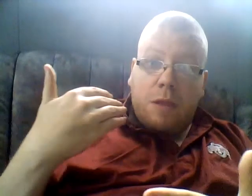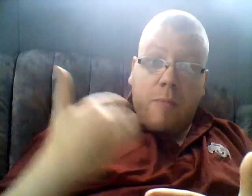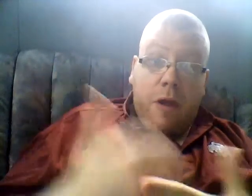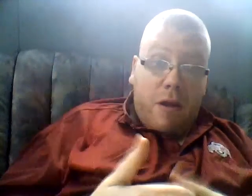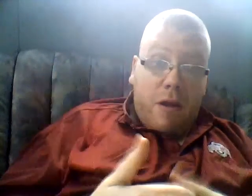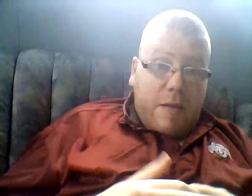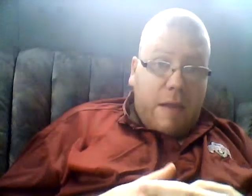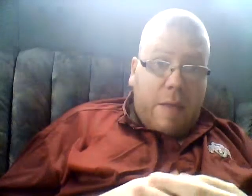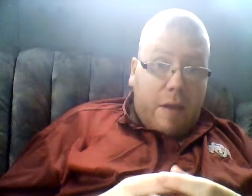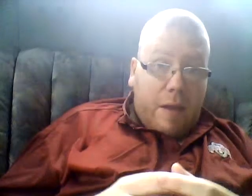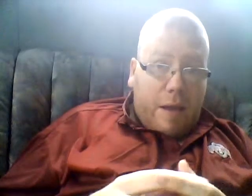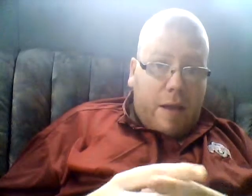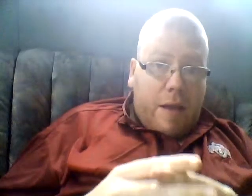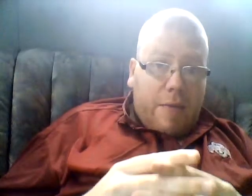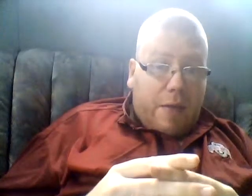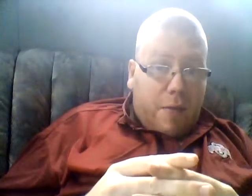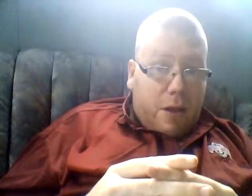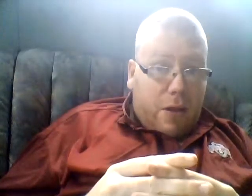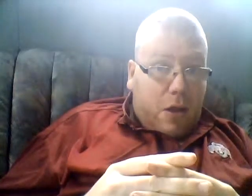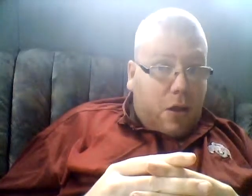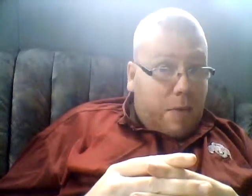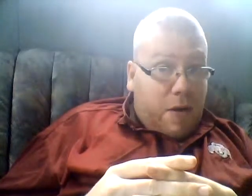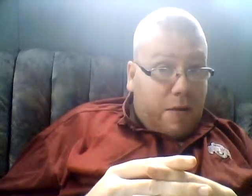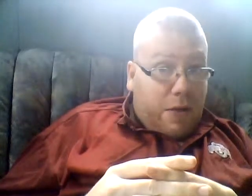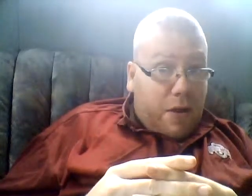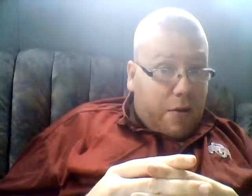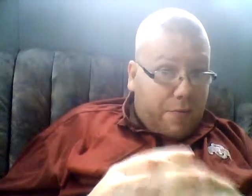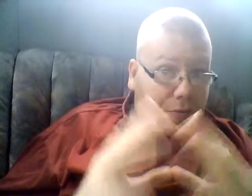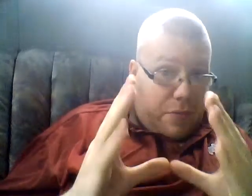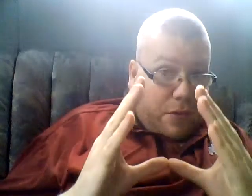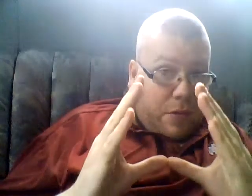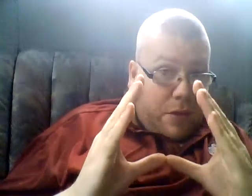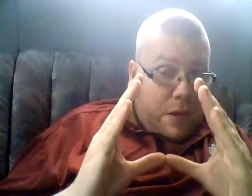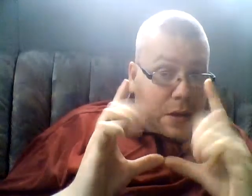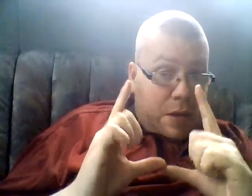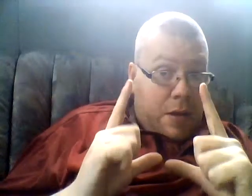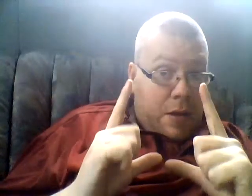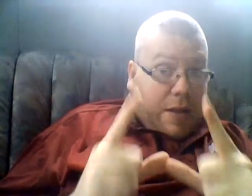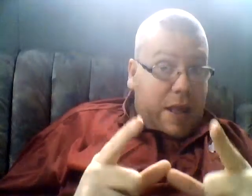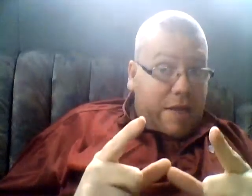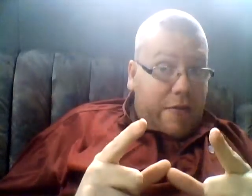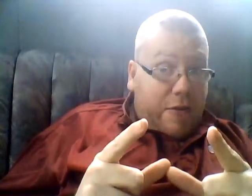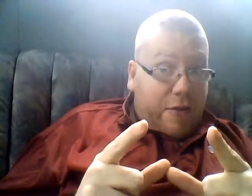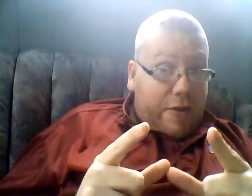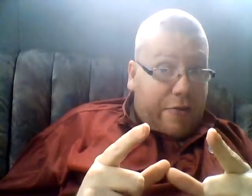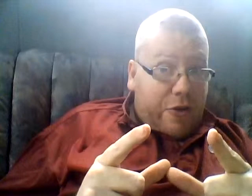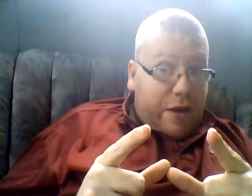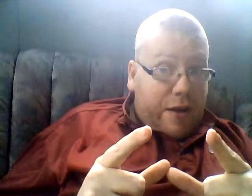Parent, that's why I'm talking to all your parents out there. Safety for your kids.